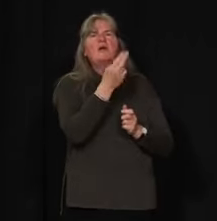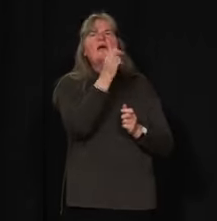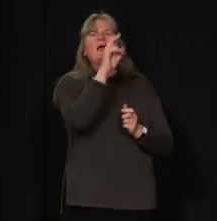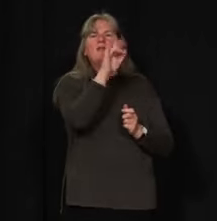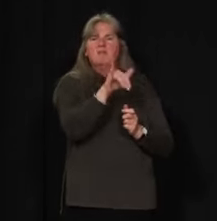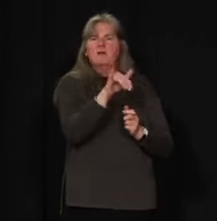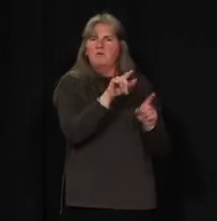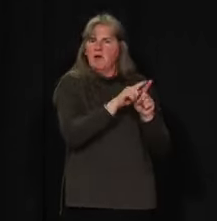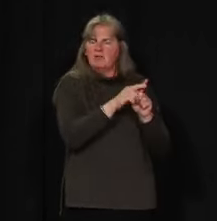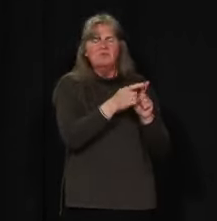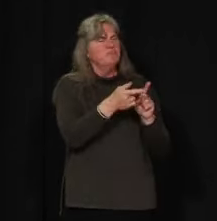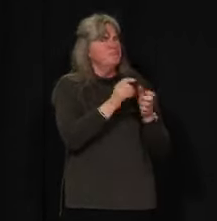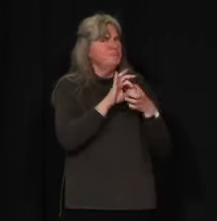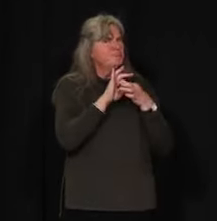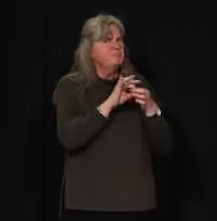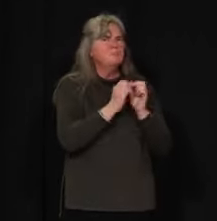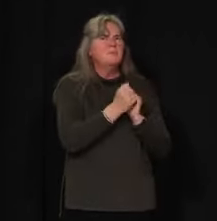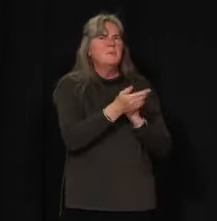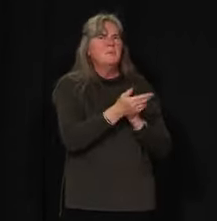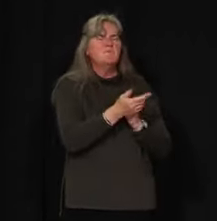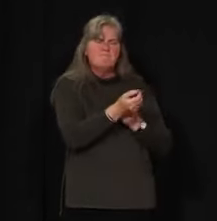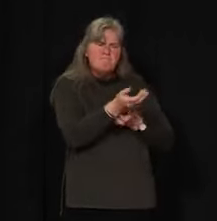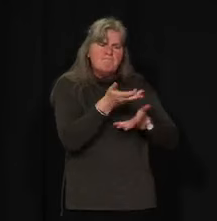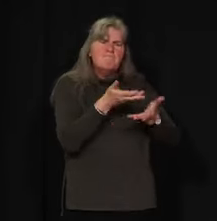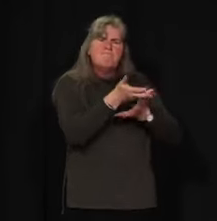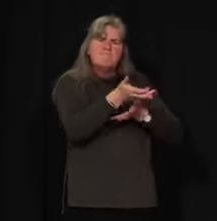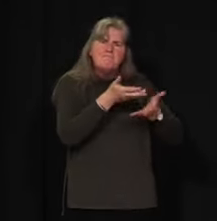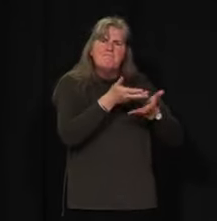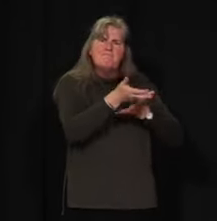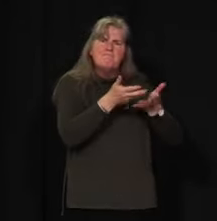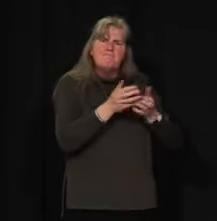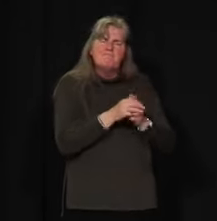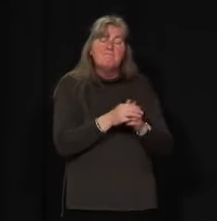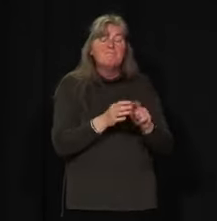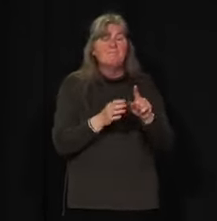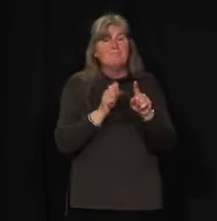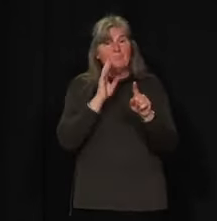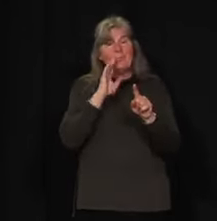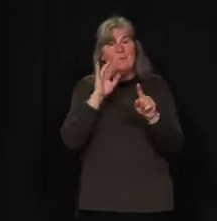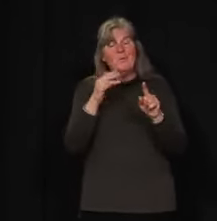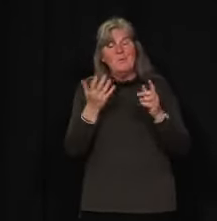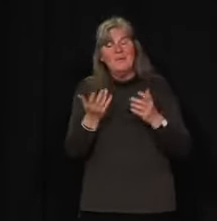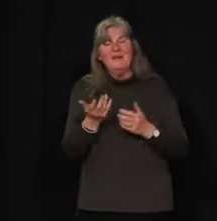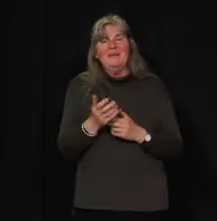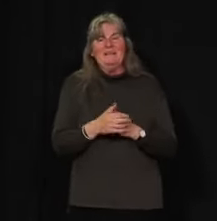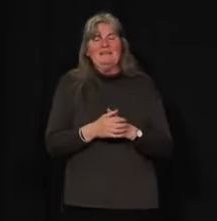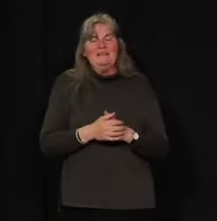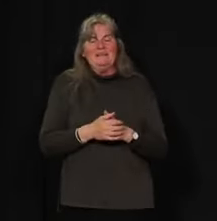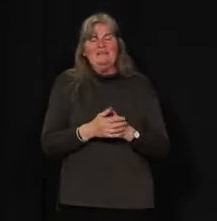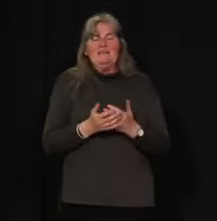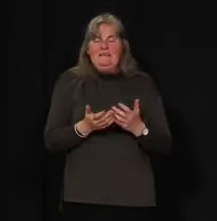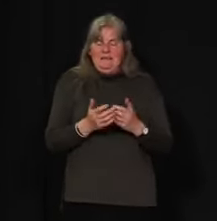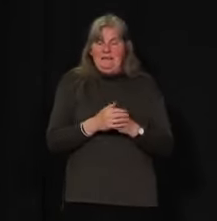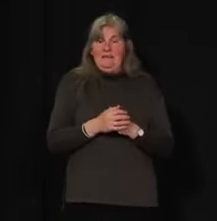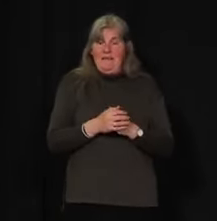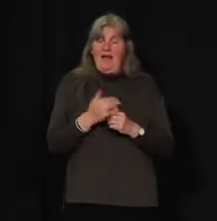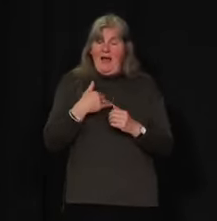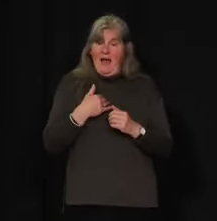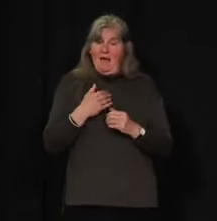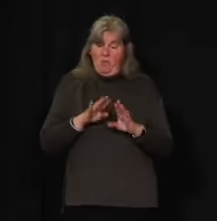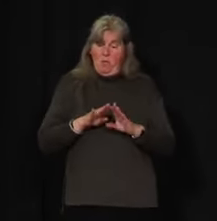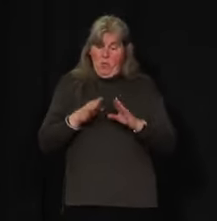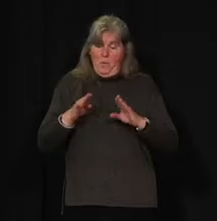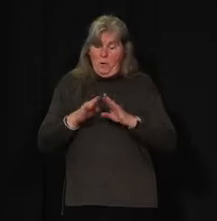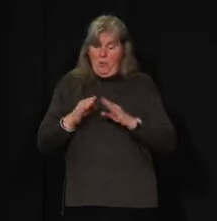as my counterpart in BC. But let's not kid ourselves. Just like any of our opening measures,